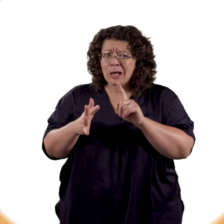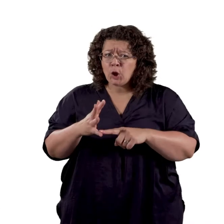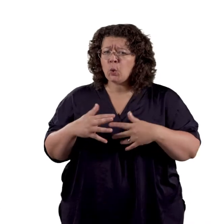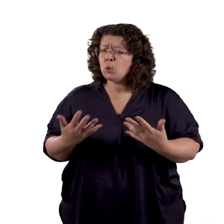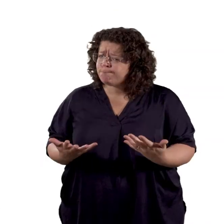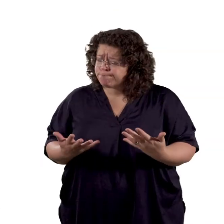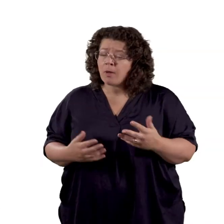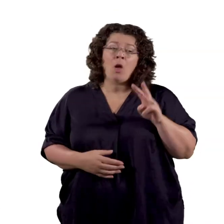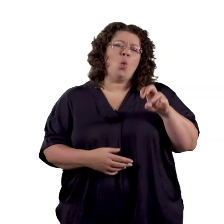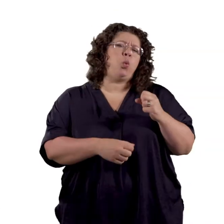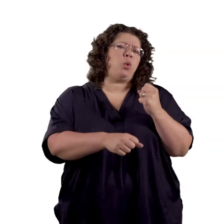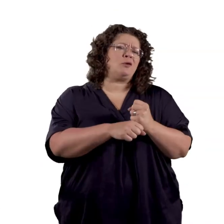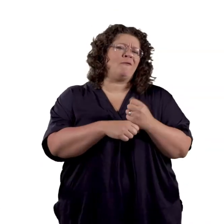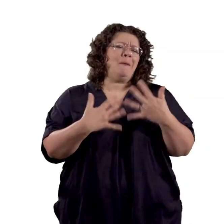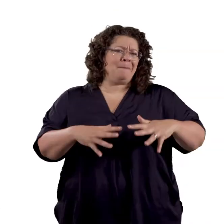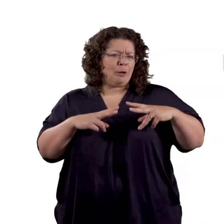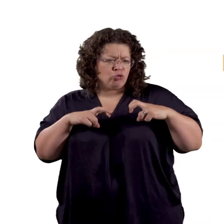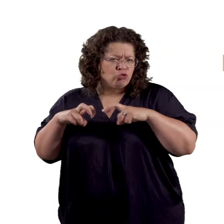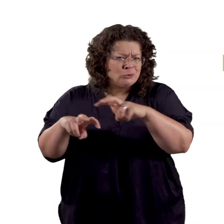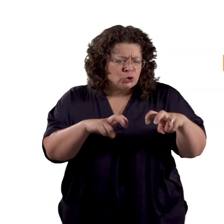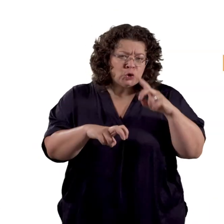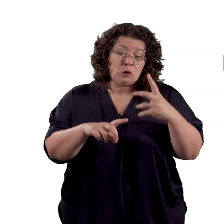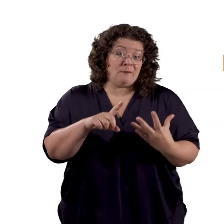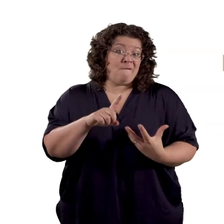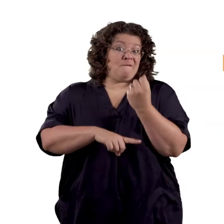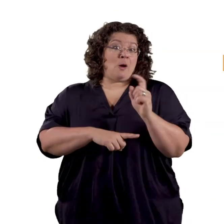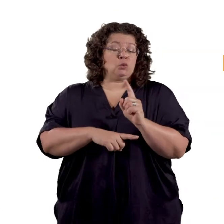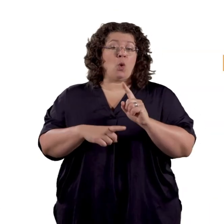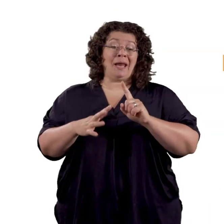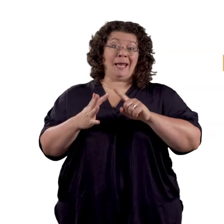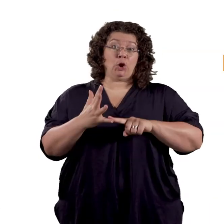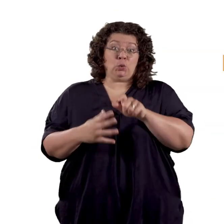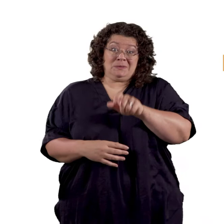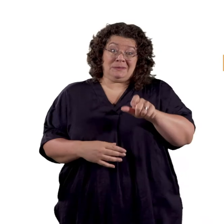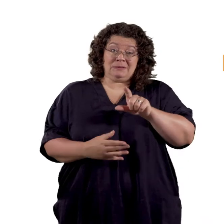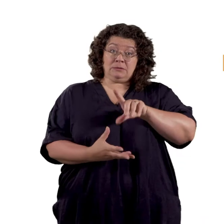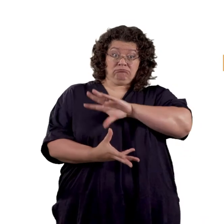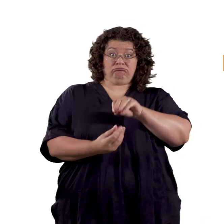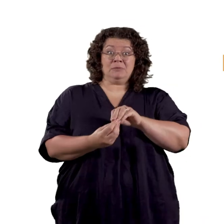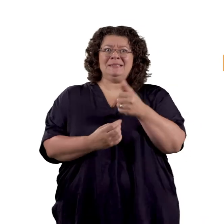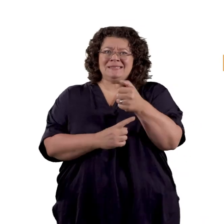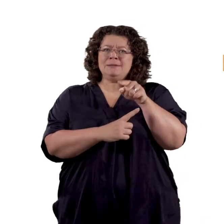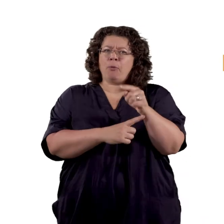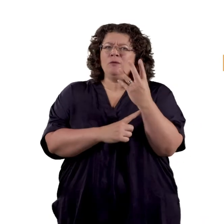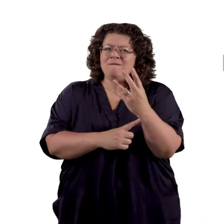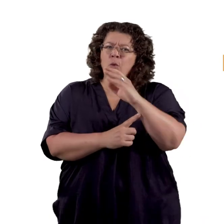commissioned by the Welsh Government concluded that EU citizens make up 6.4% of the social care workforce in Wales.